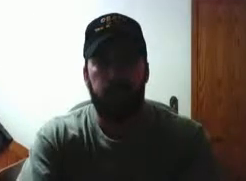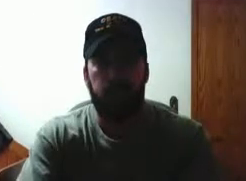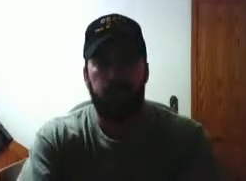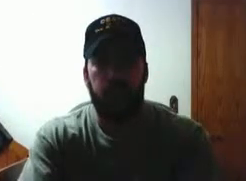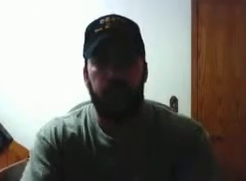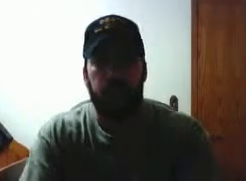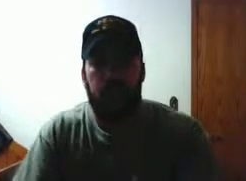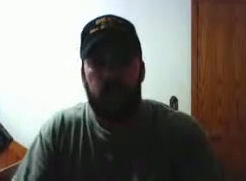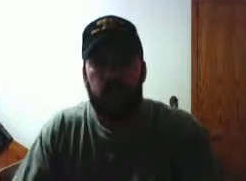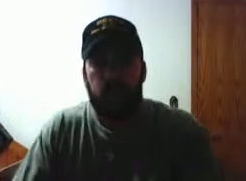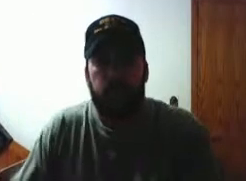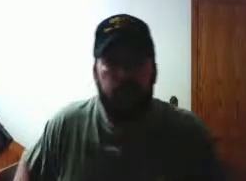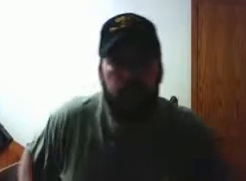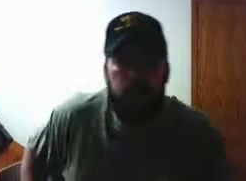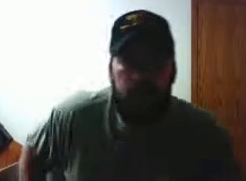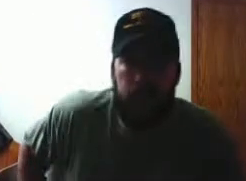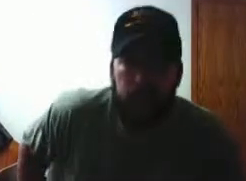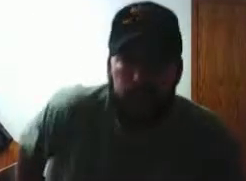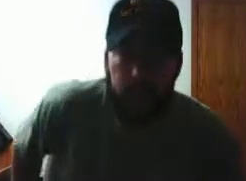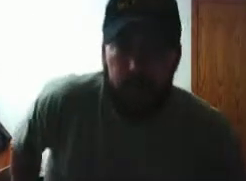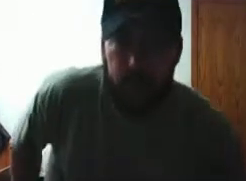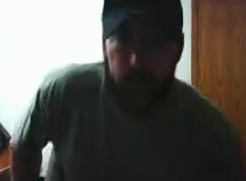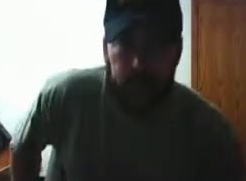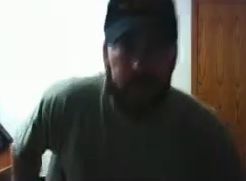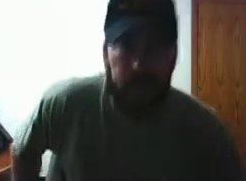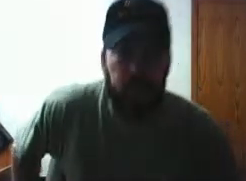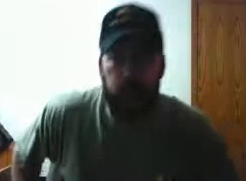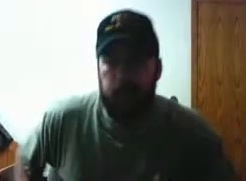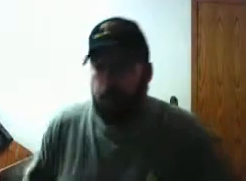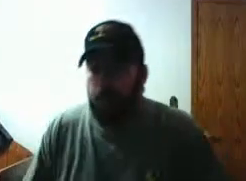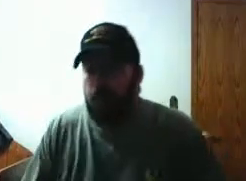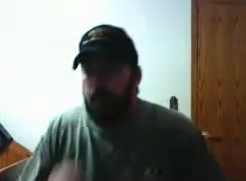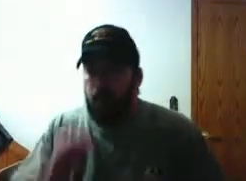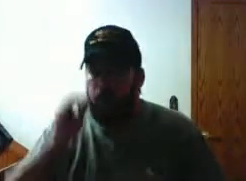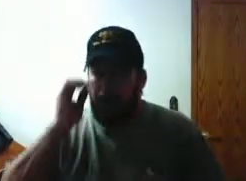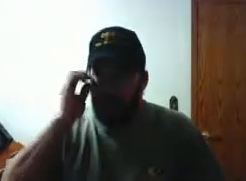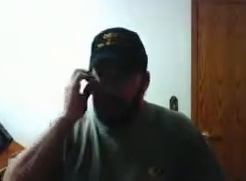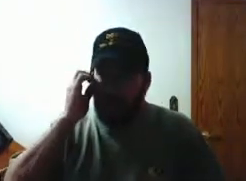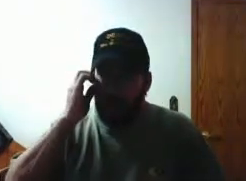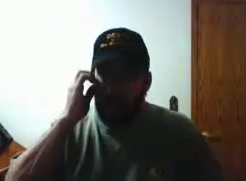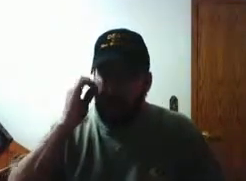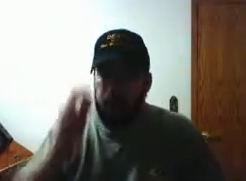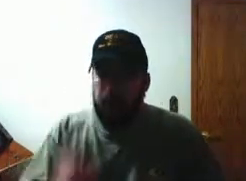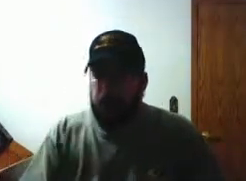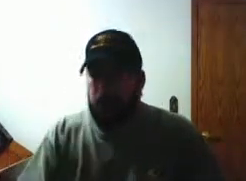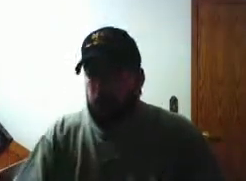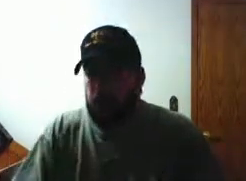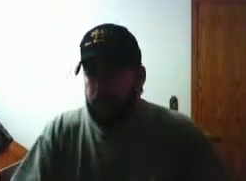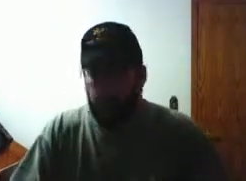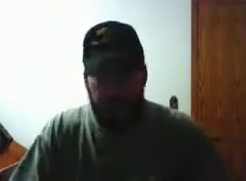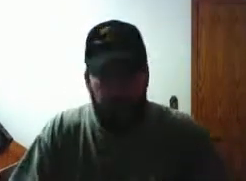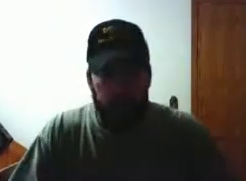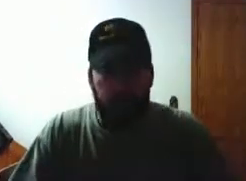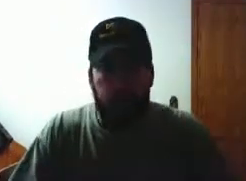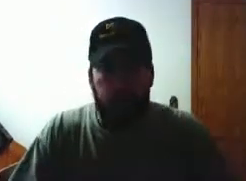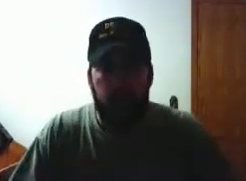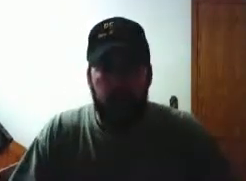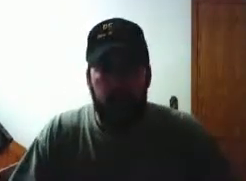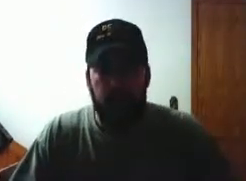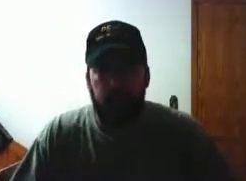hey it's in time watchman how y'all getting along tonight uh i'm gonna speak on a subject tonight on civil disturbance operations uh